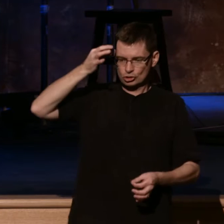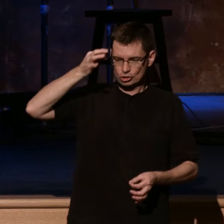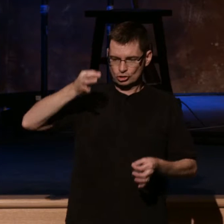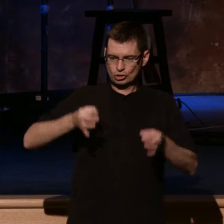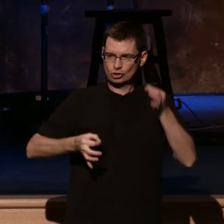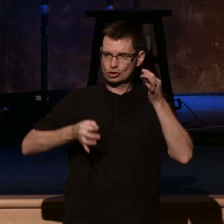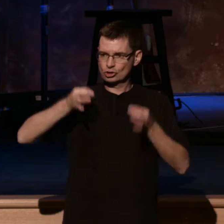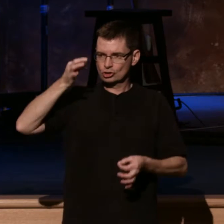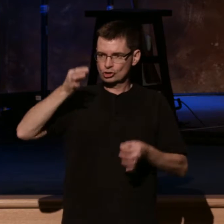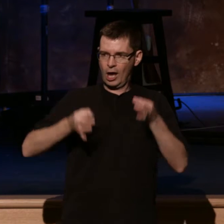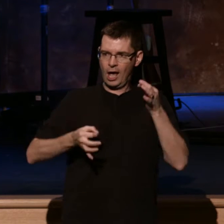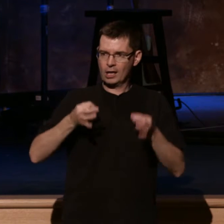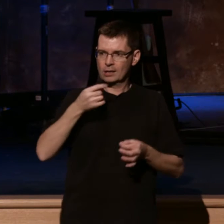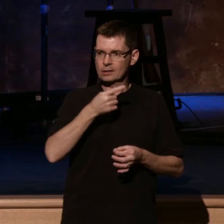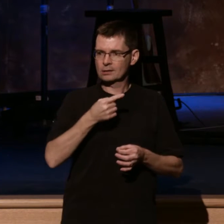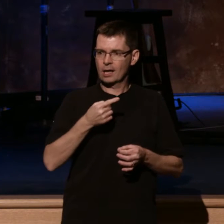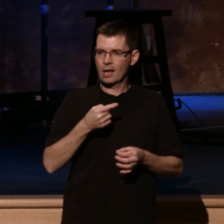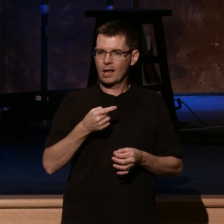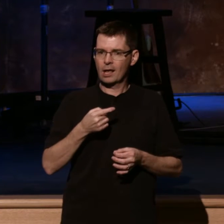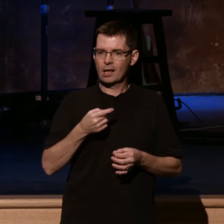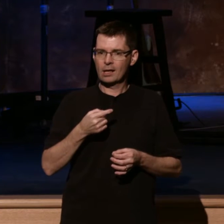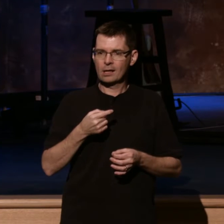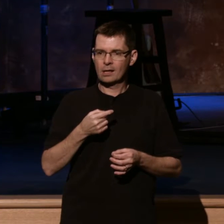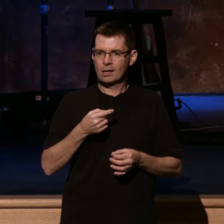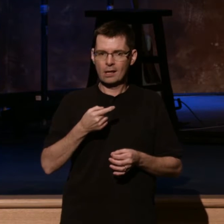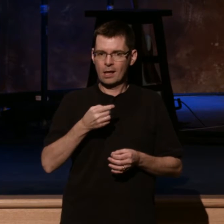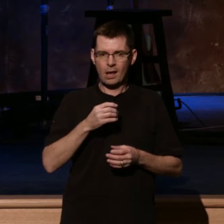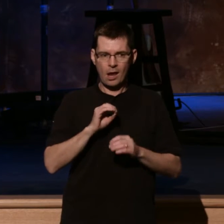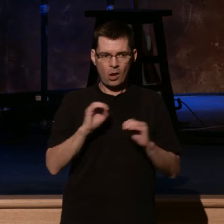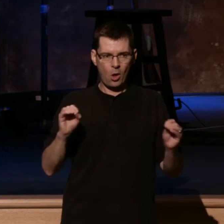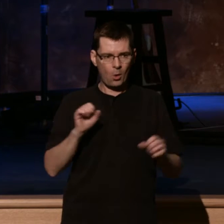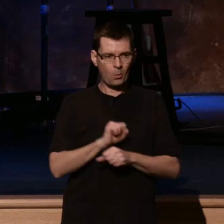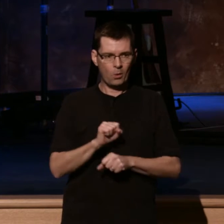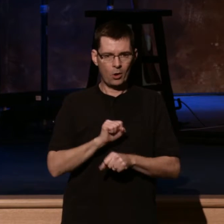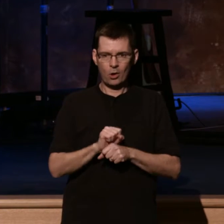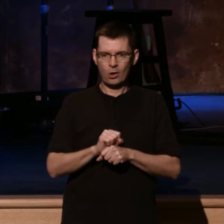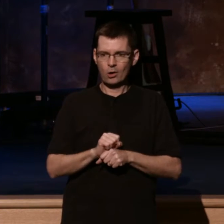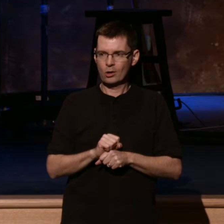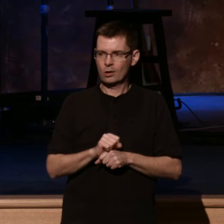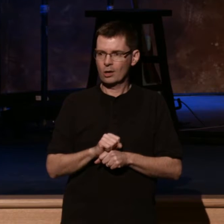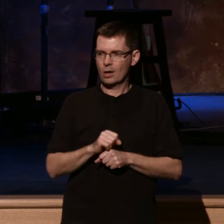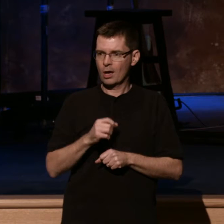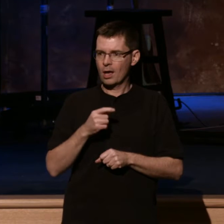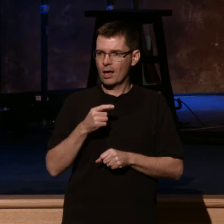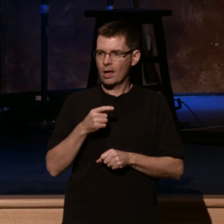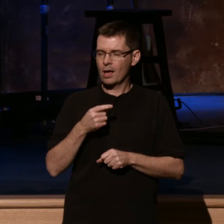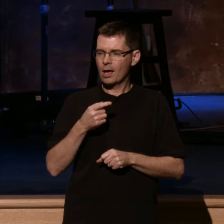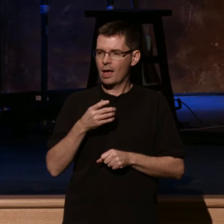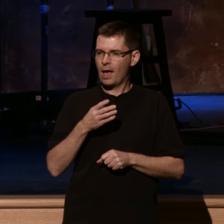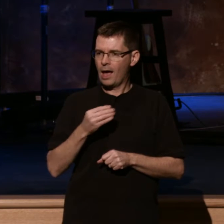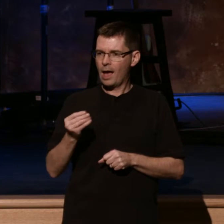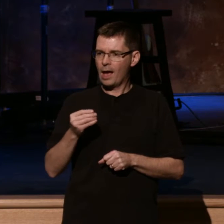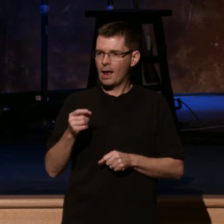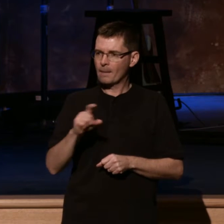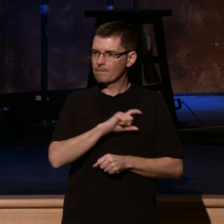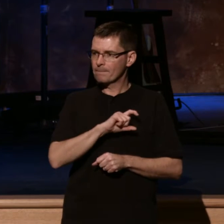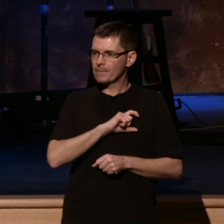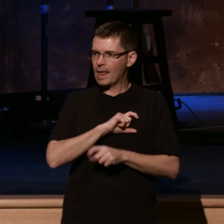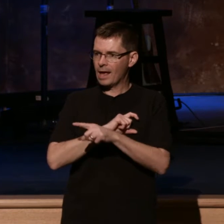no cases to try. The district councils held emergency meetings in some of the areas wondering, what do we do with the police now